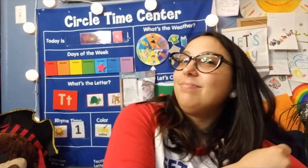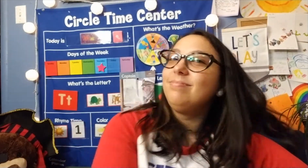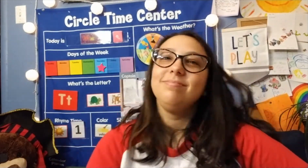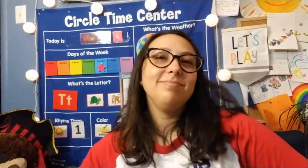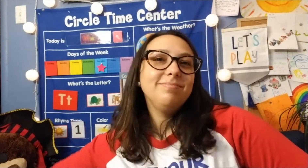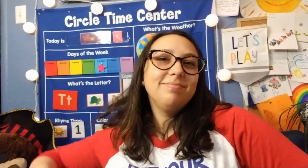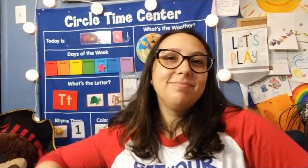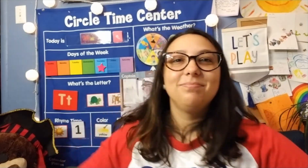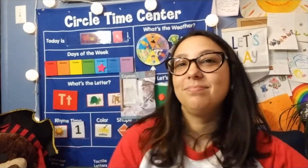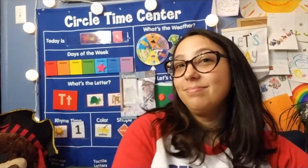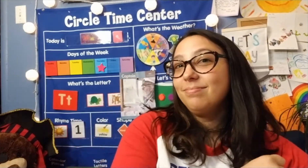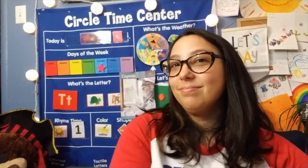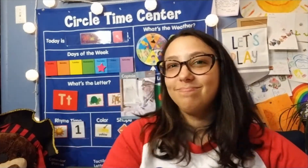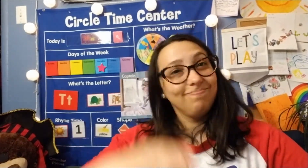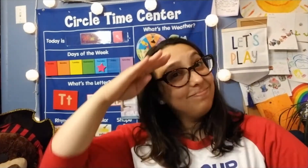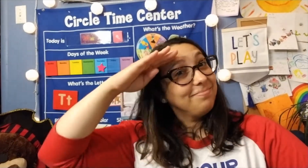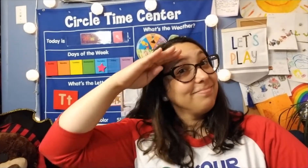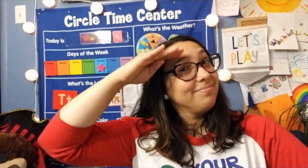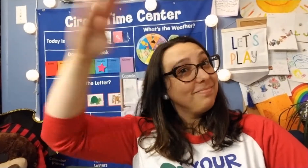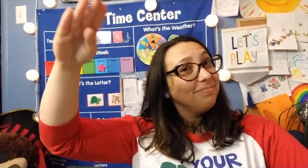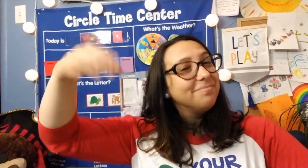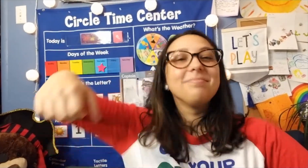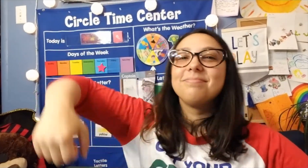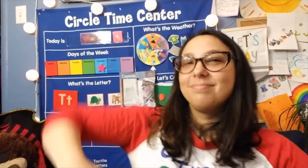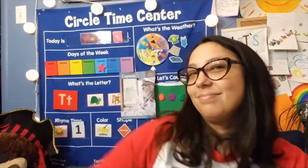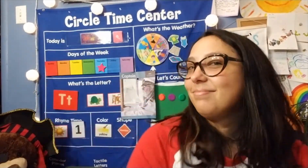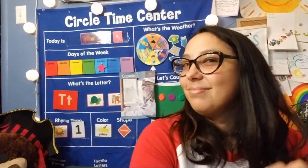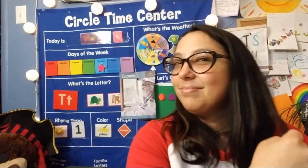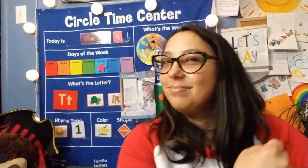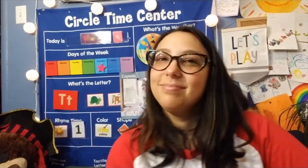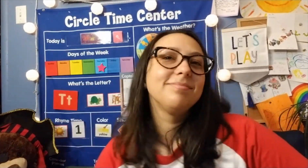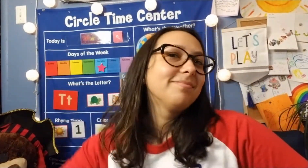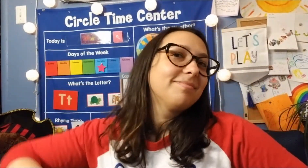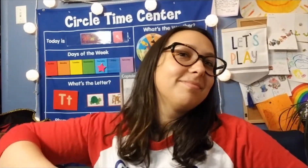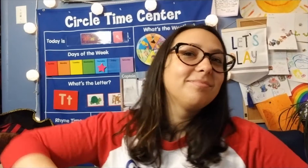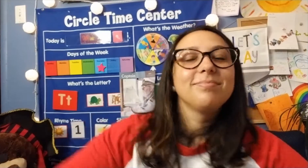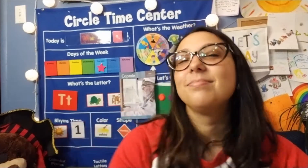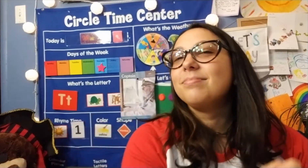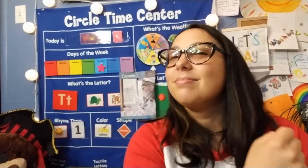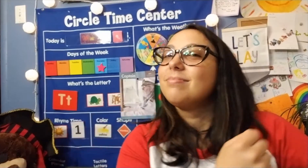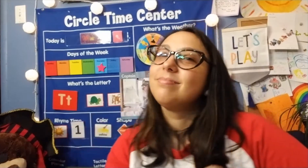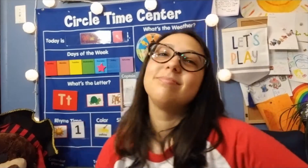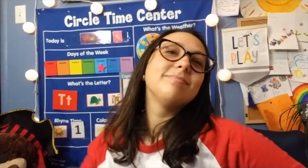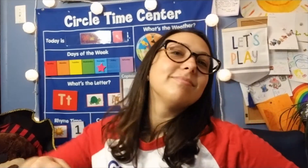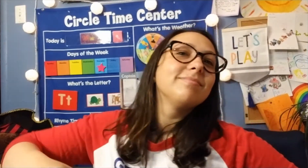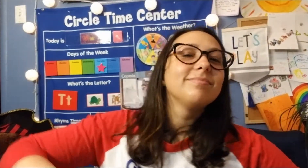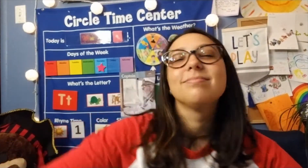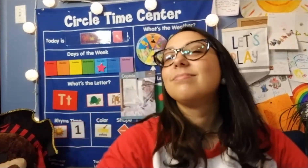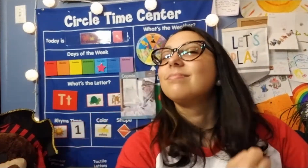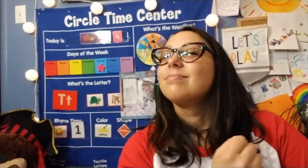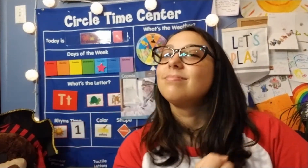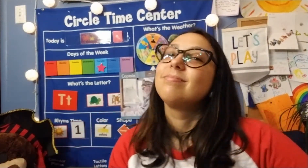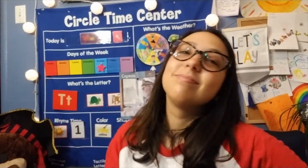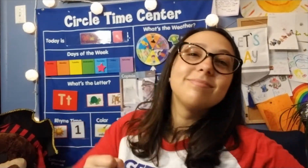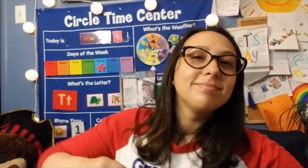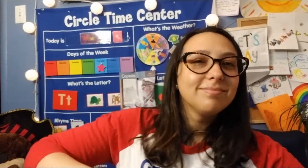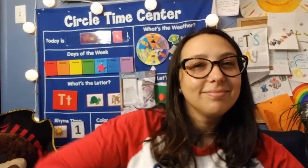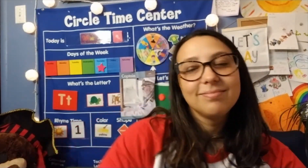Do what I say and we'll have a great trip. I'm the captain of the ship. Do what I say and we'll